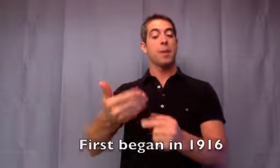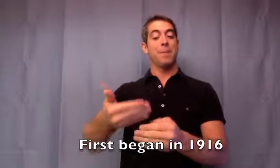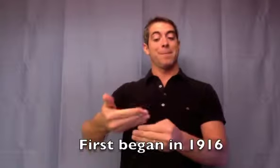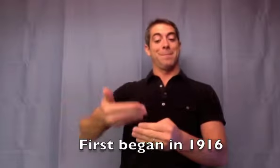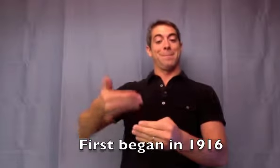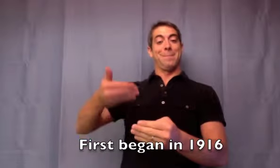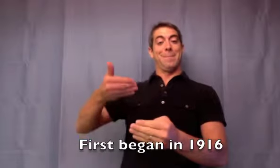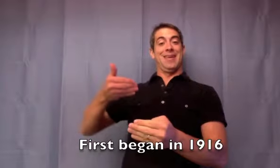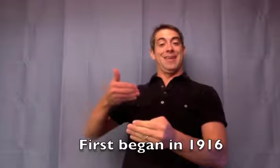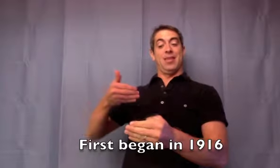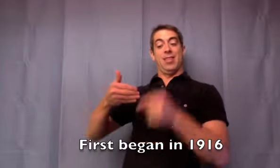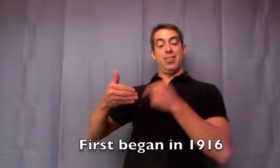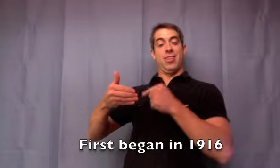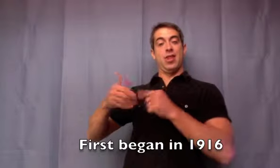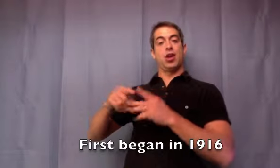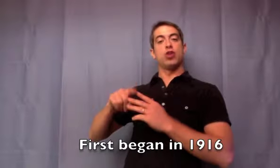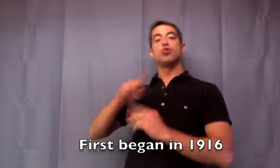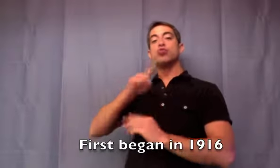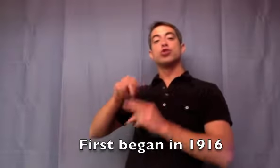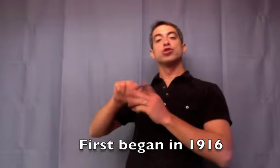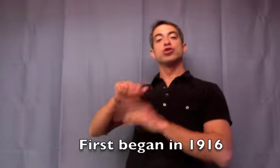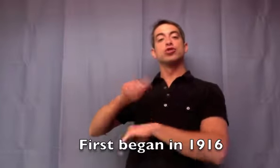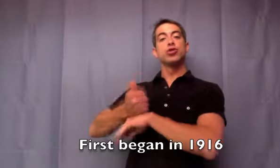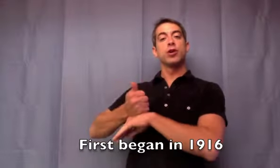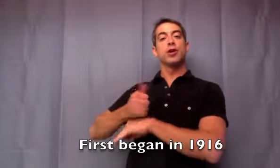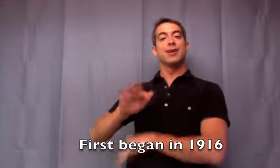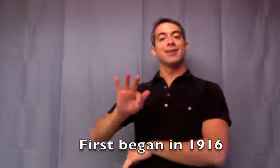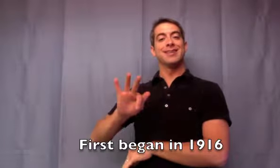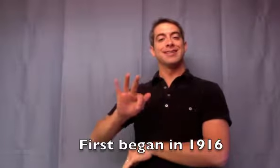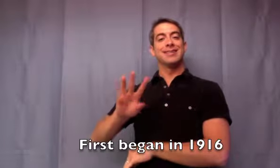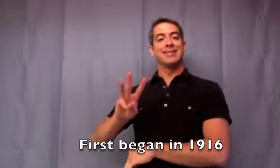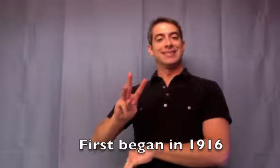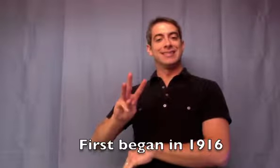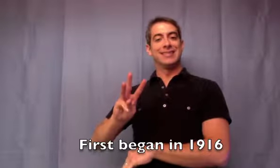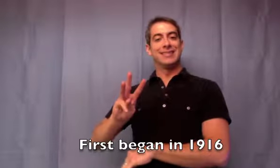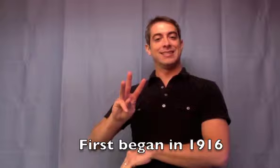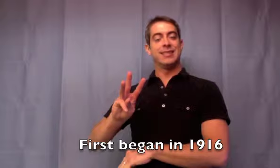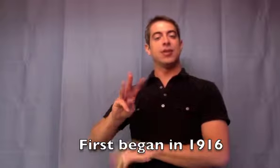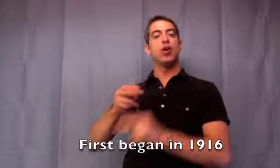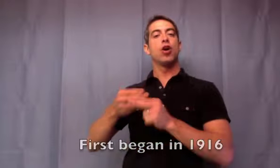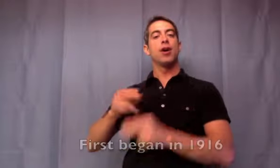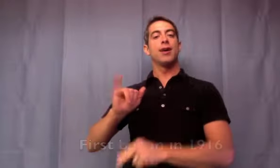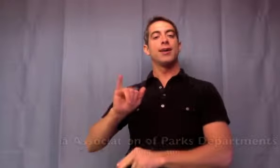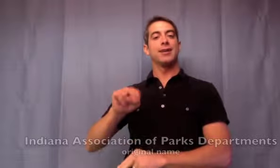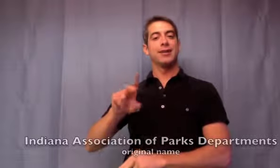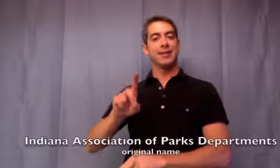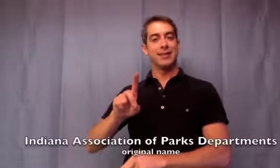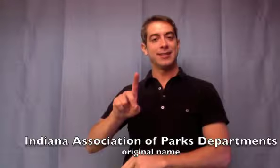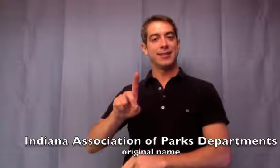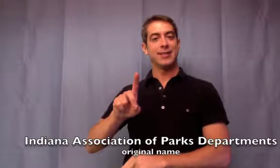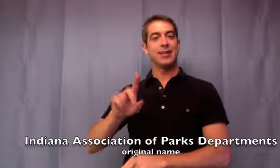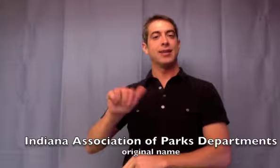what began in 1916 as the Indiana Association of Parks Departments.